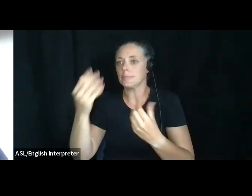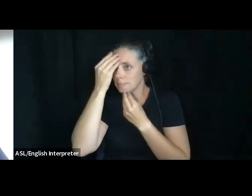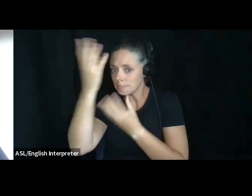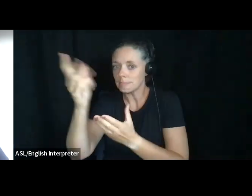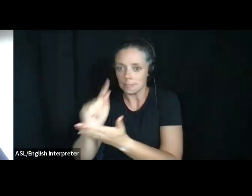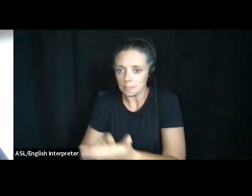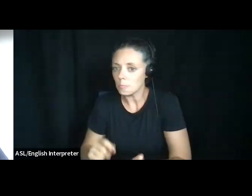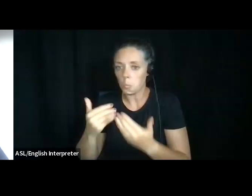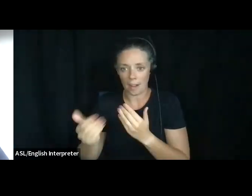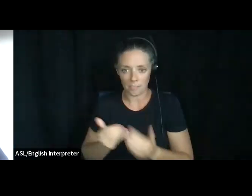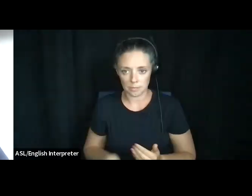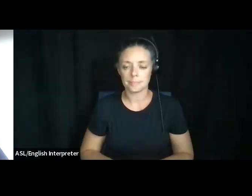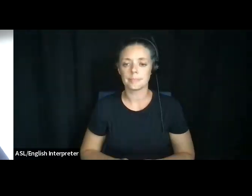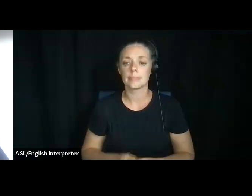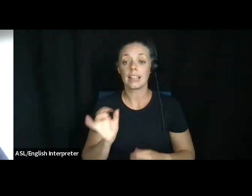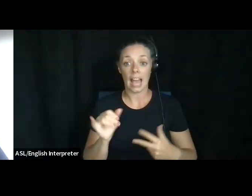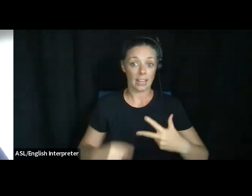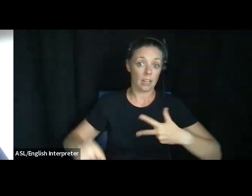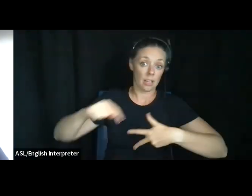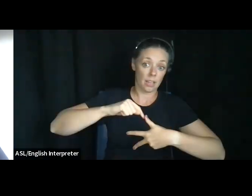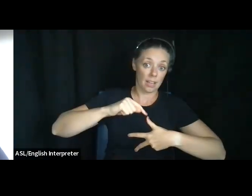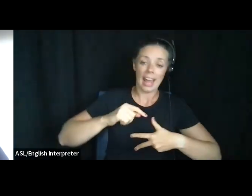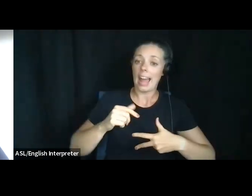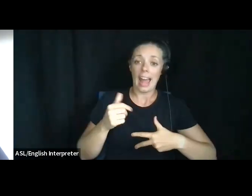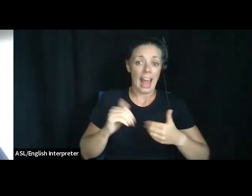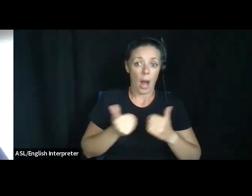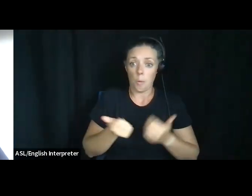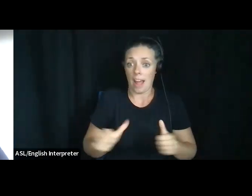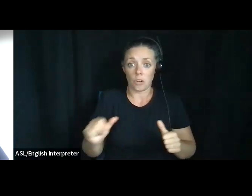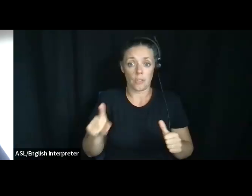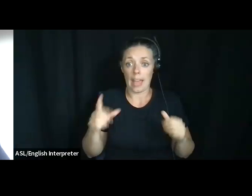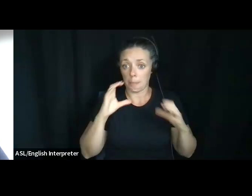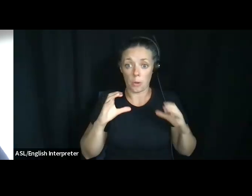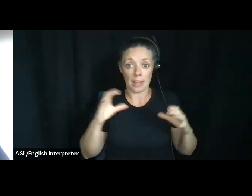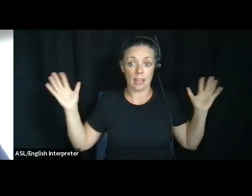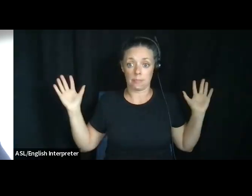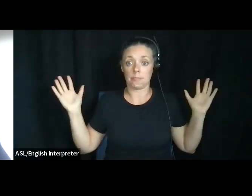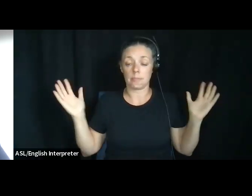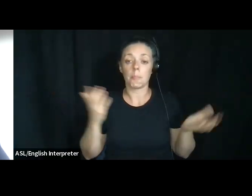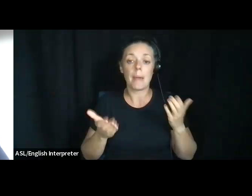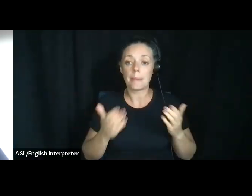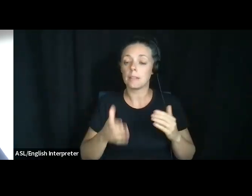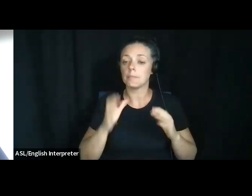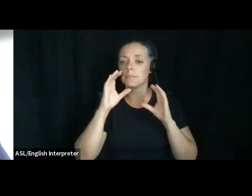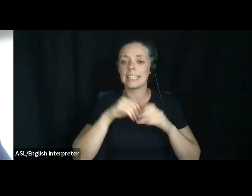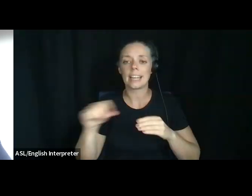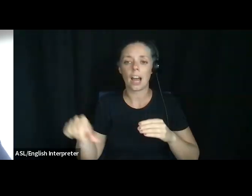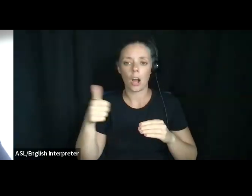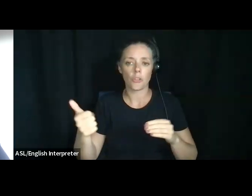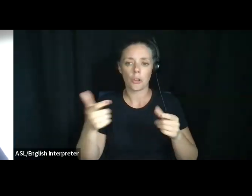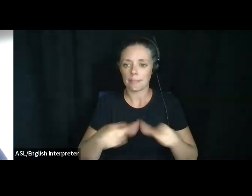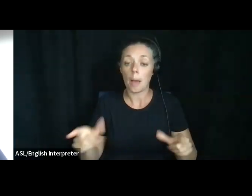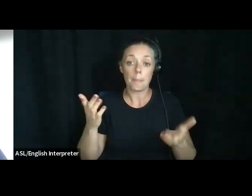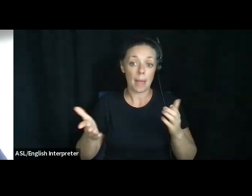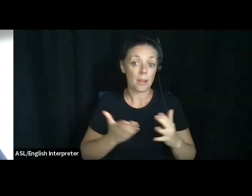component of it, however, they communicate it. So they may communicate it in another language. They may communicate it through an